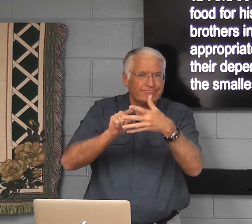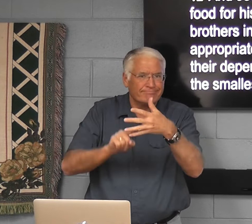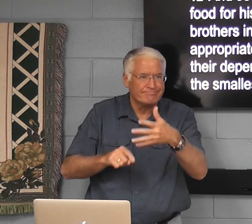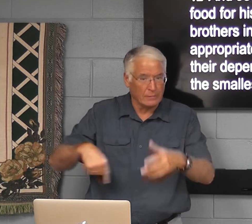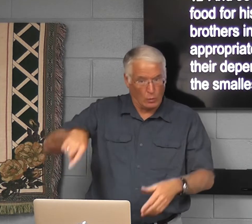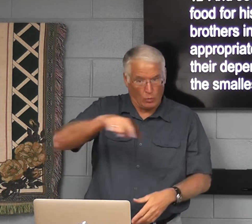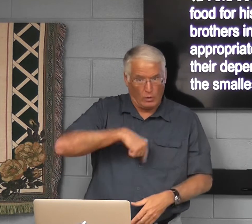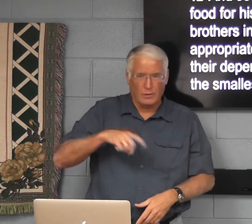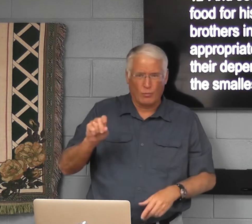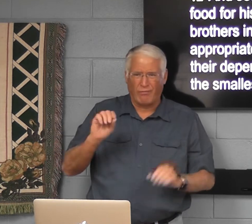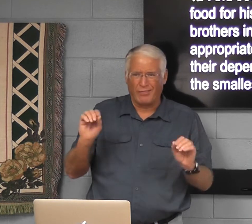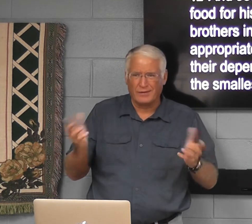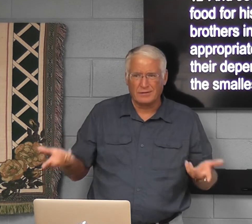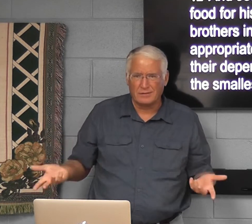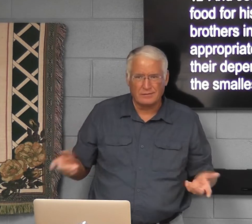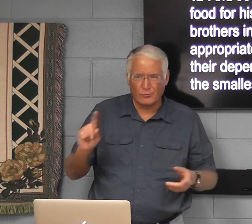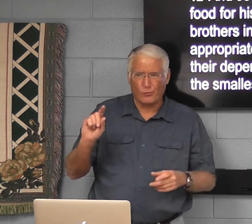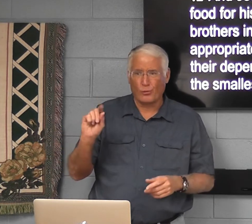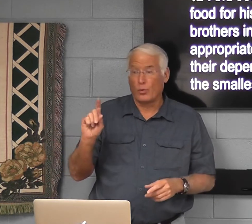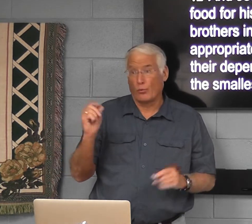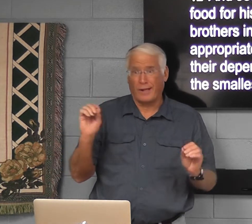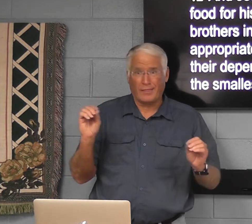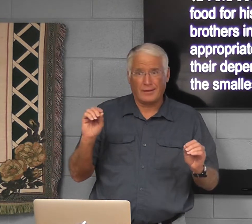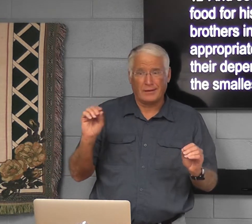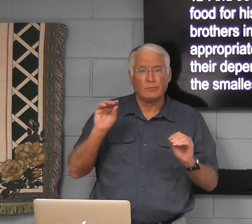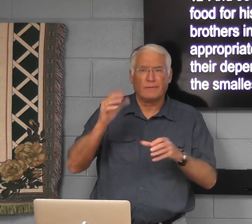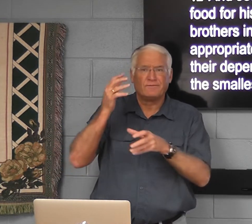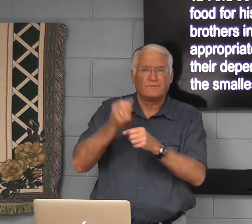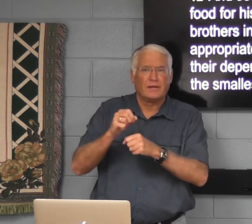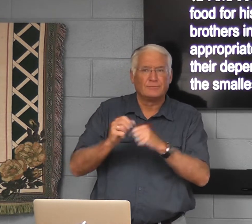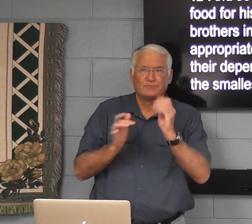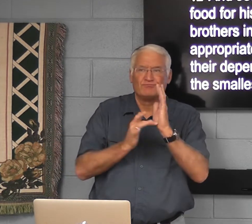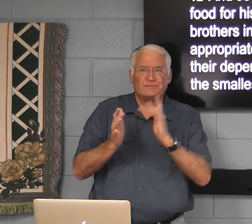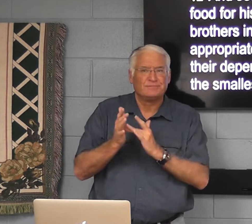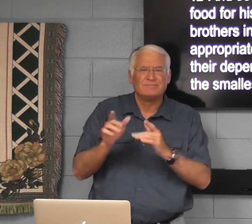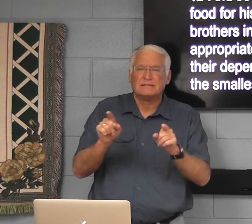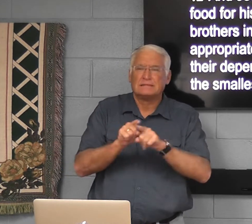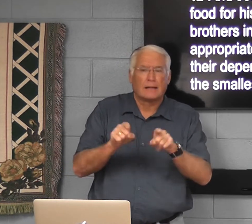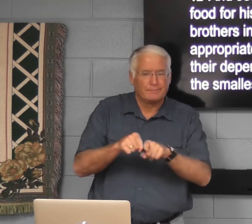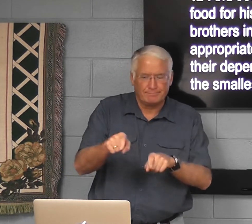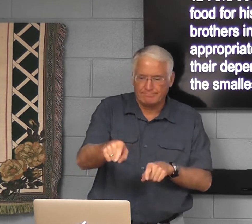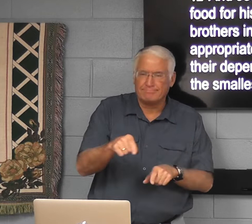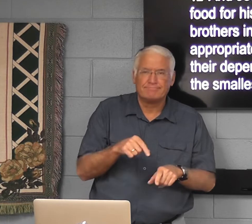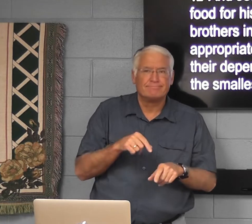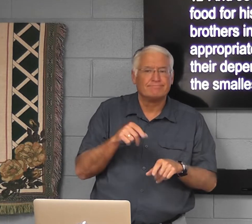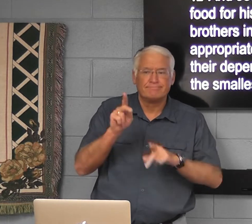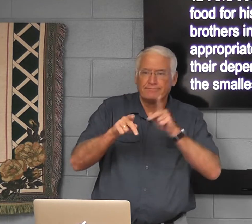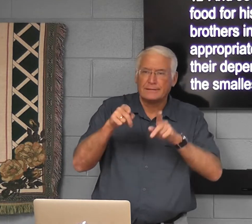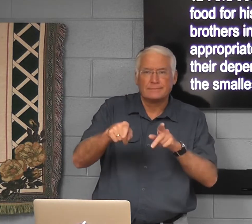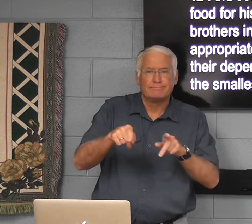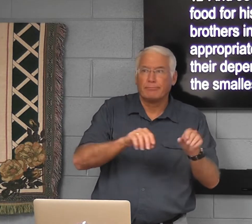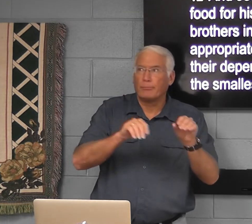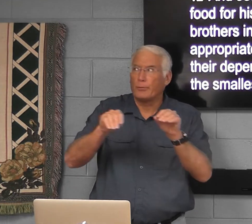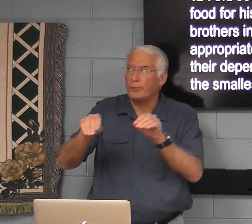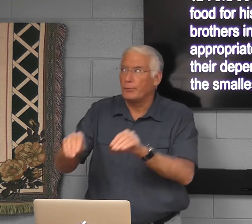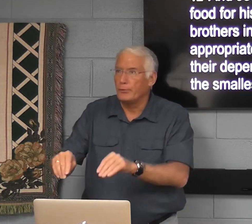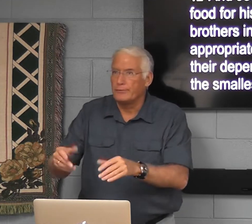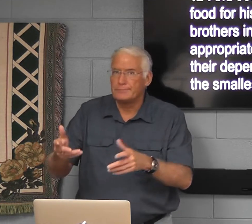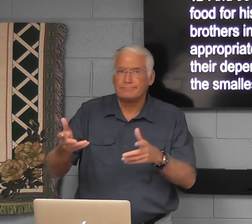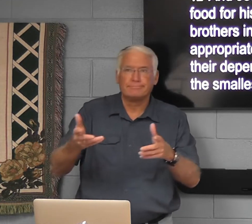And he's given us blessing. We did nothing to do. We did only had faith in Jesus. We